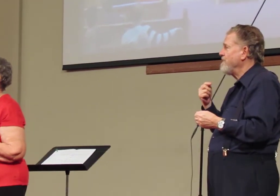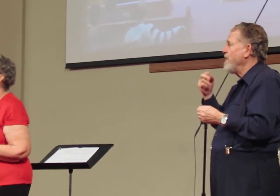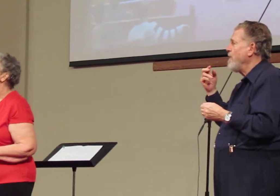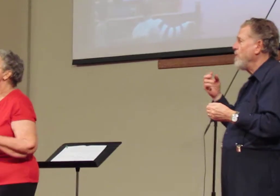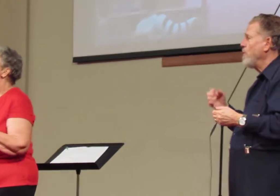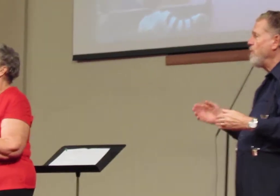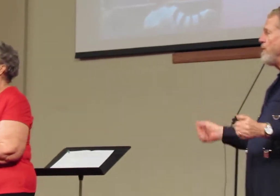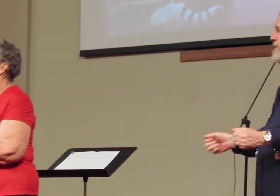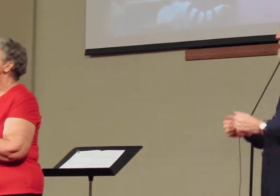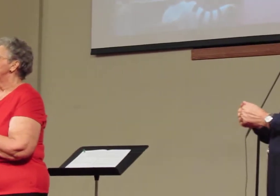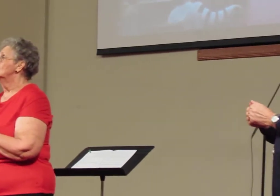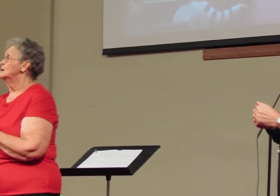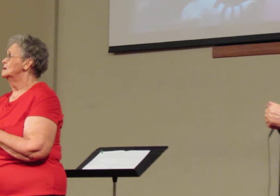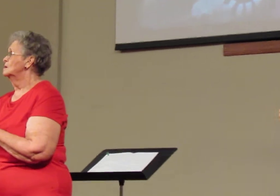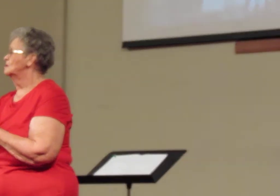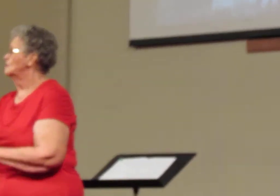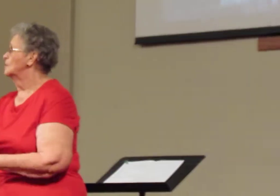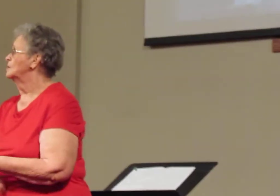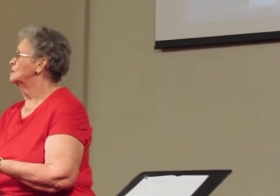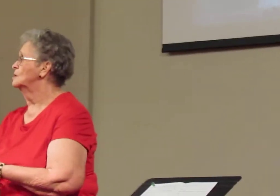lady almighty